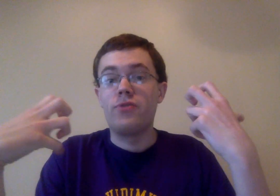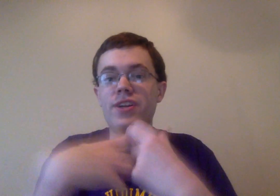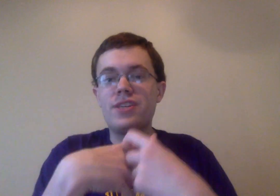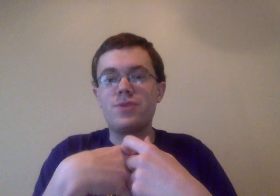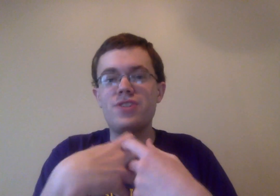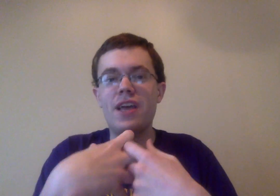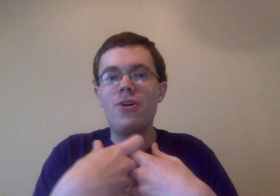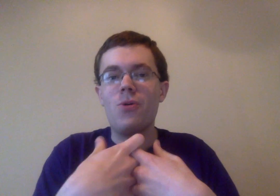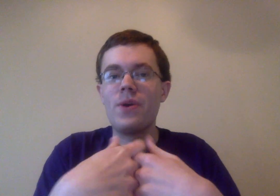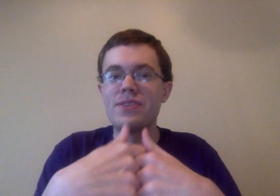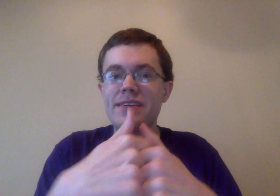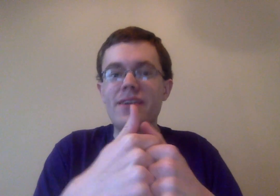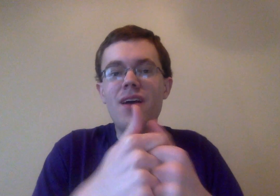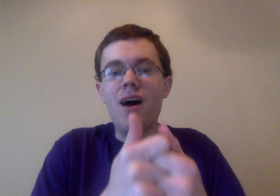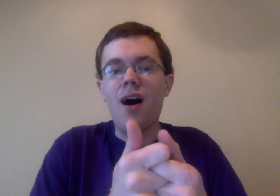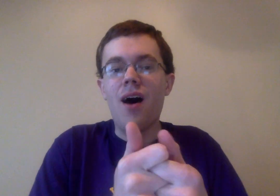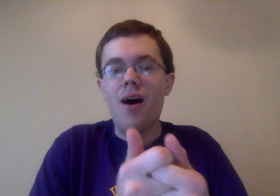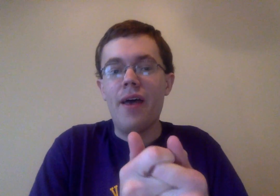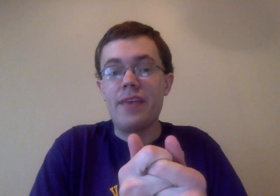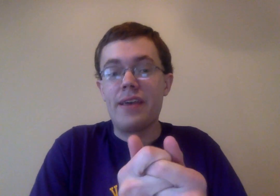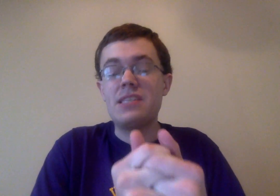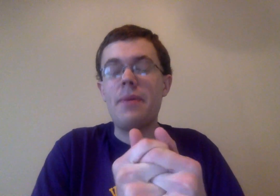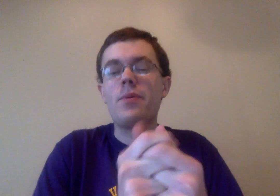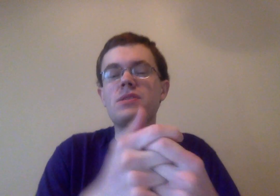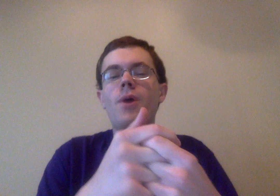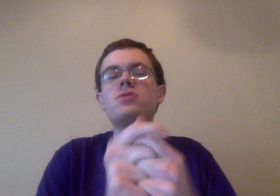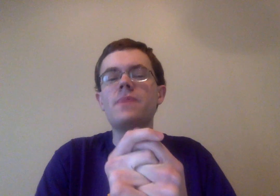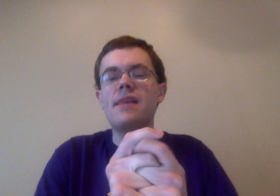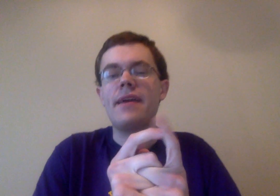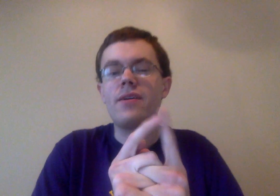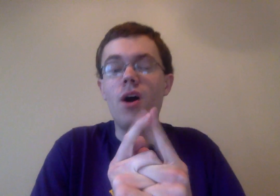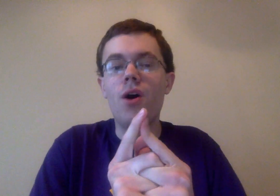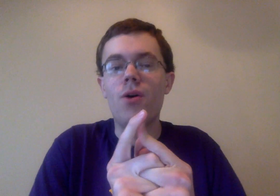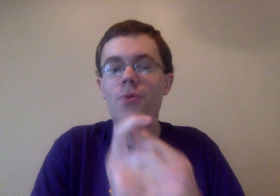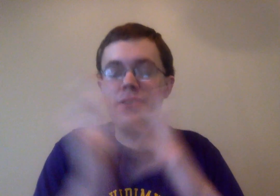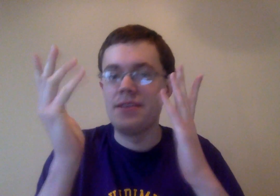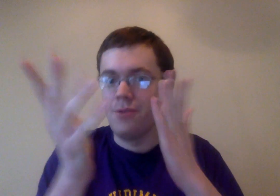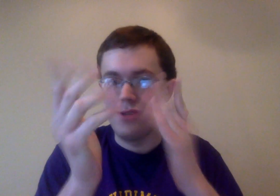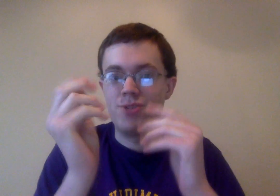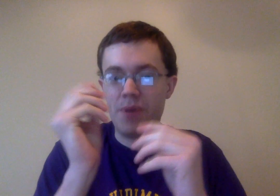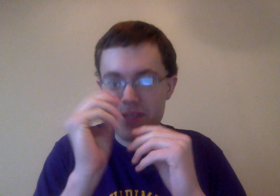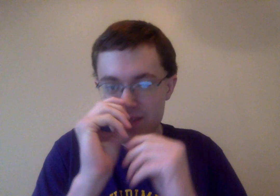retreating into her shell, weirdly. Uh, and like, it's, and maybe we're supposed to be like, oh, this isn't who Chocho is.